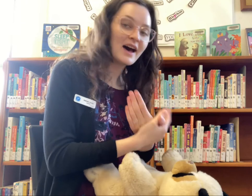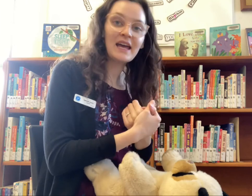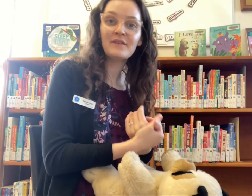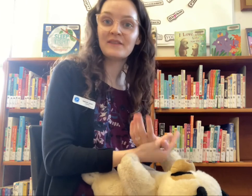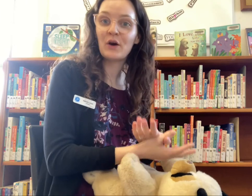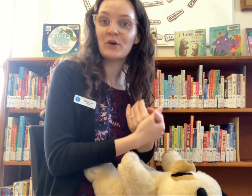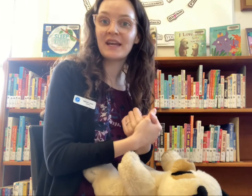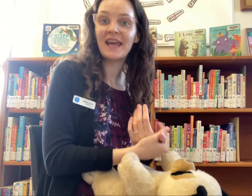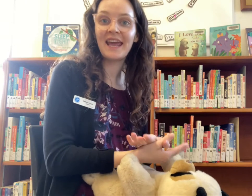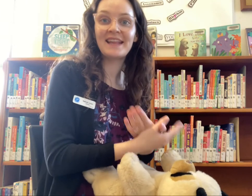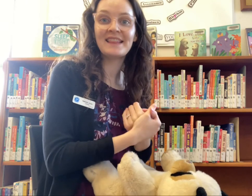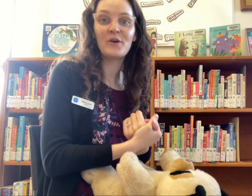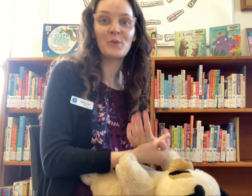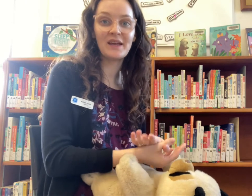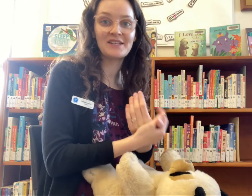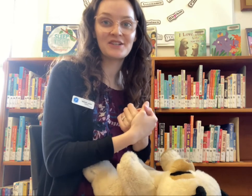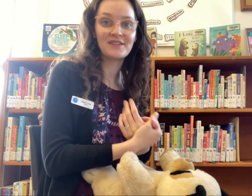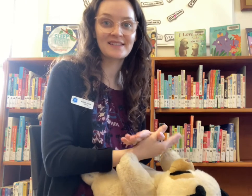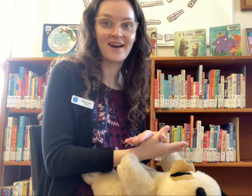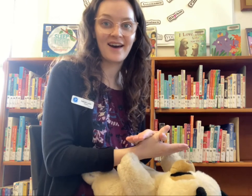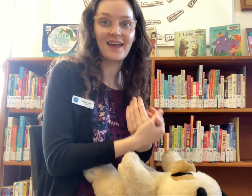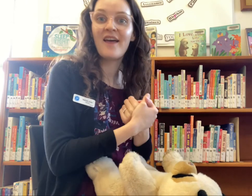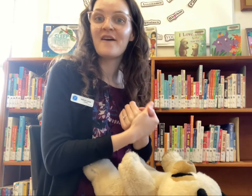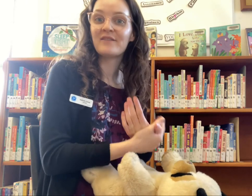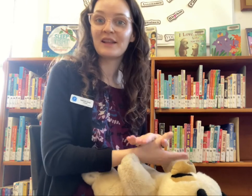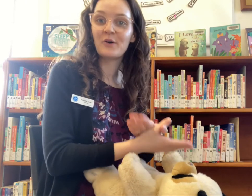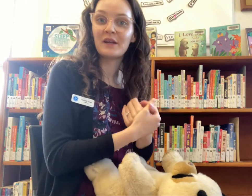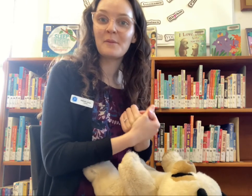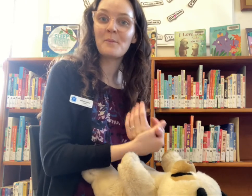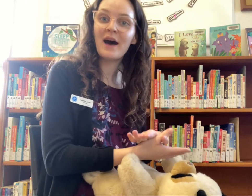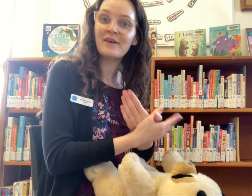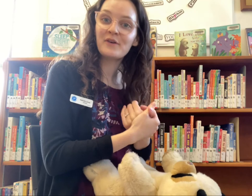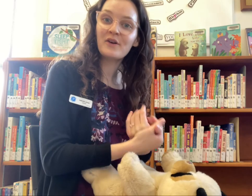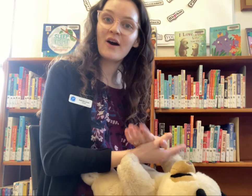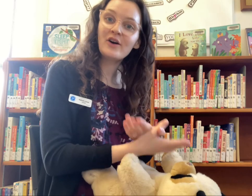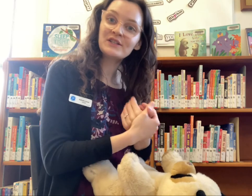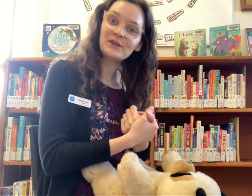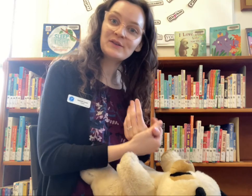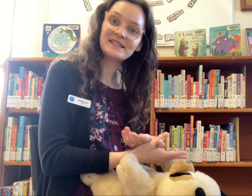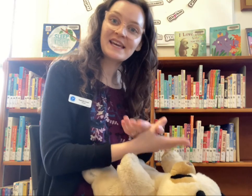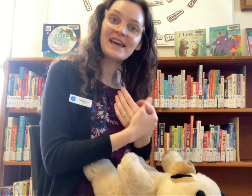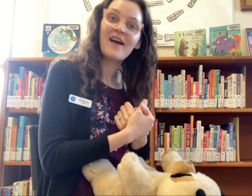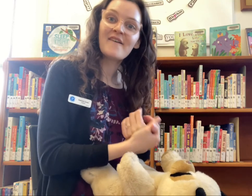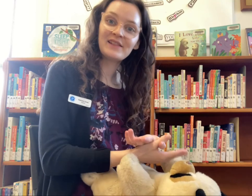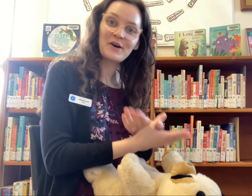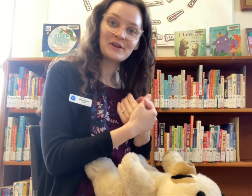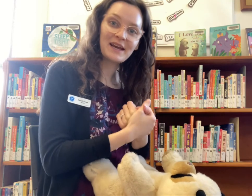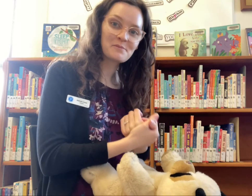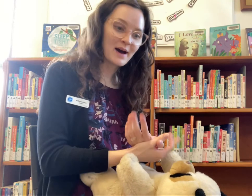floating in the winter sky, floating by for all to see, floating by